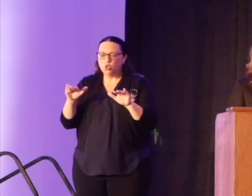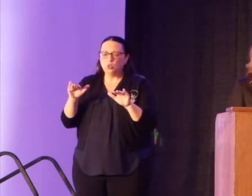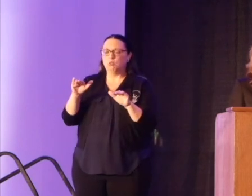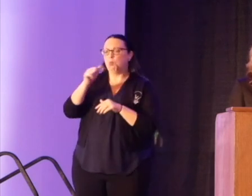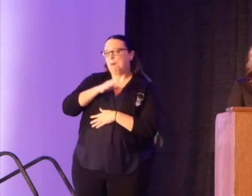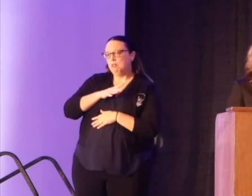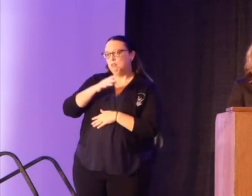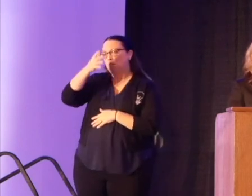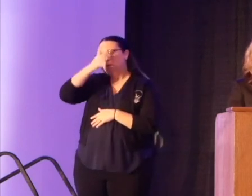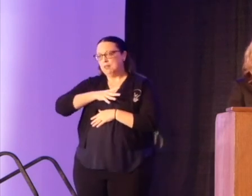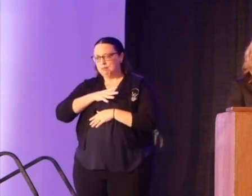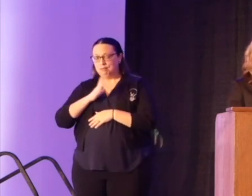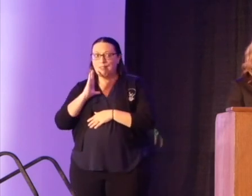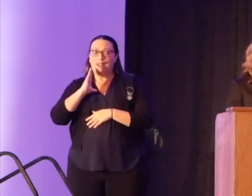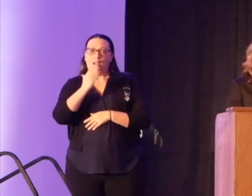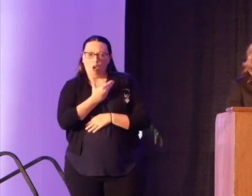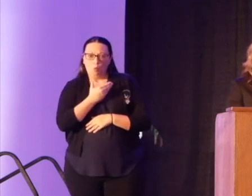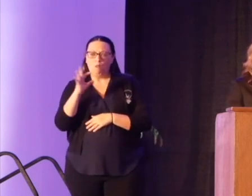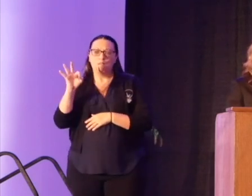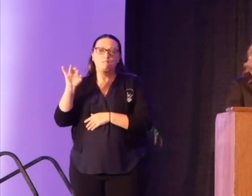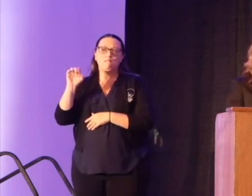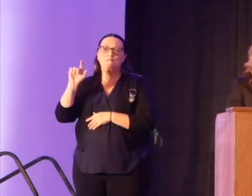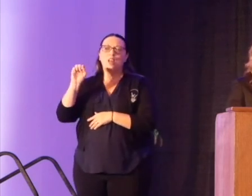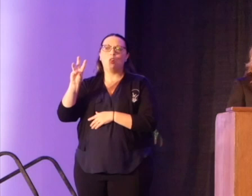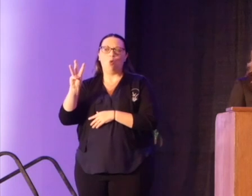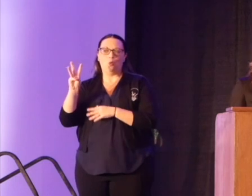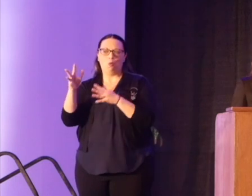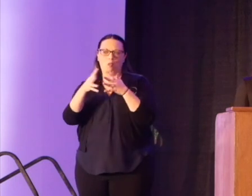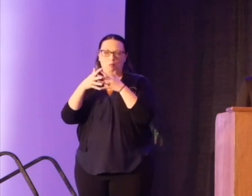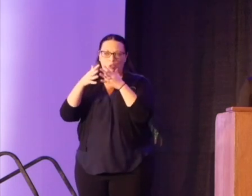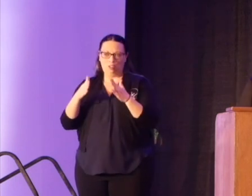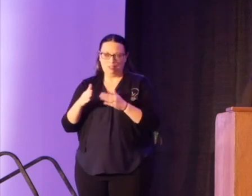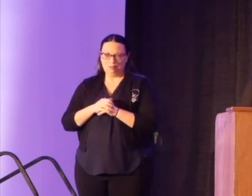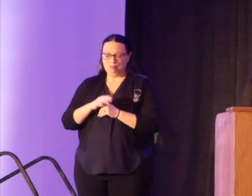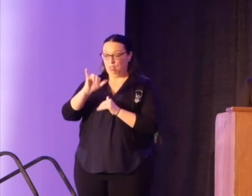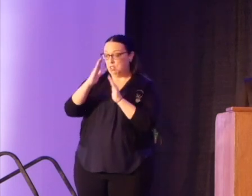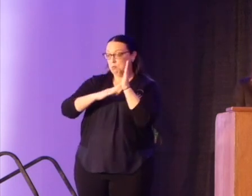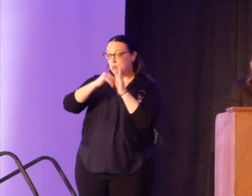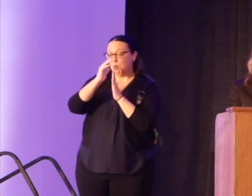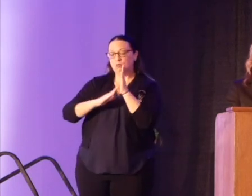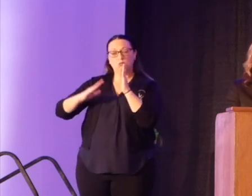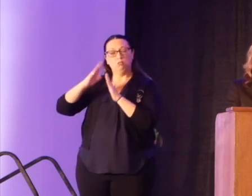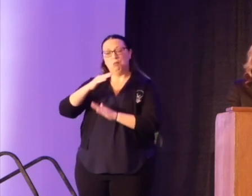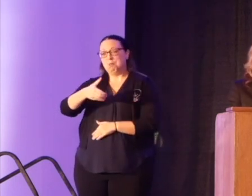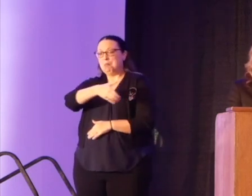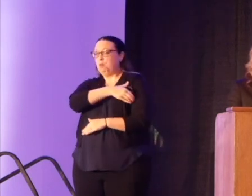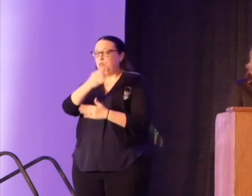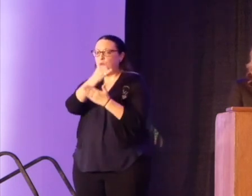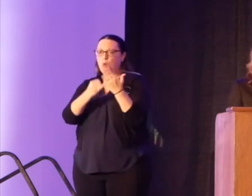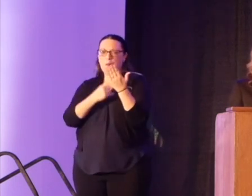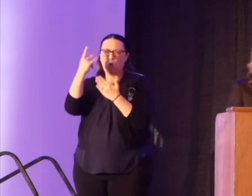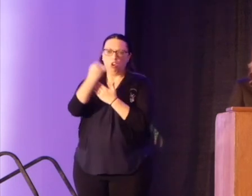men, our fellow Americans. This mural remains the most powerful artistic project